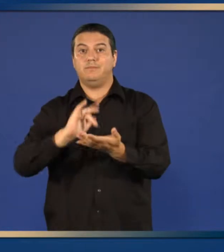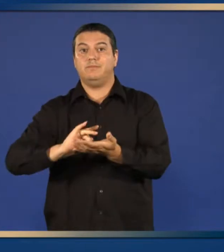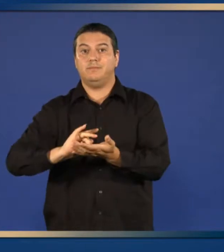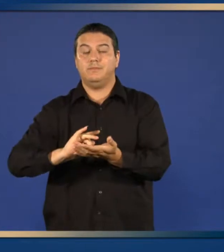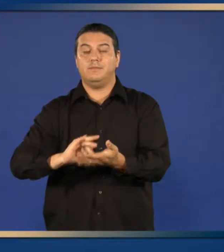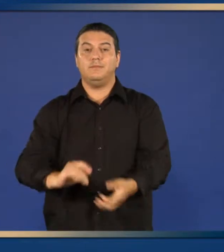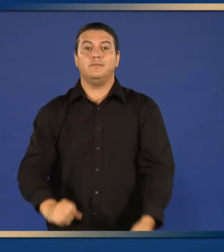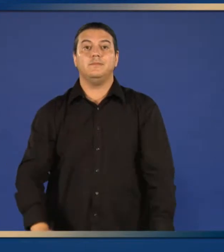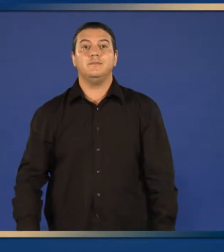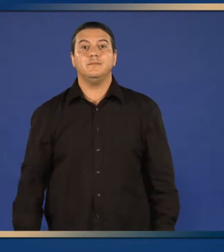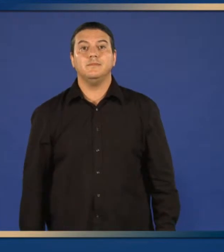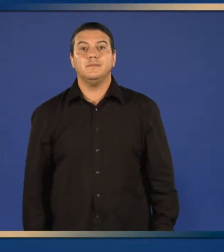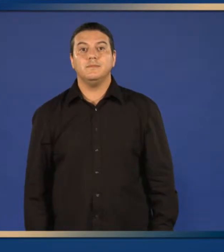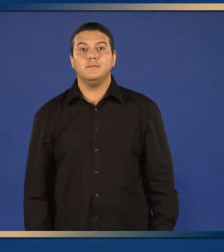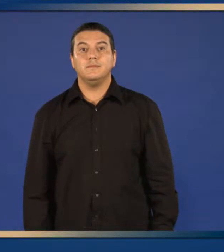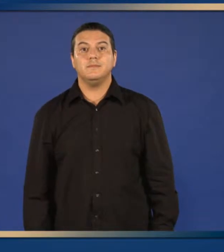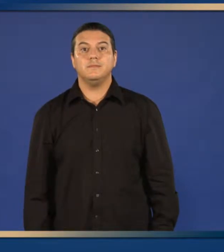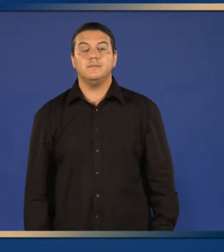you to stop.